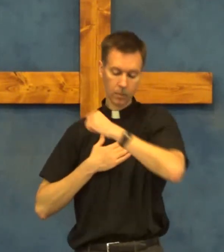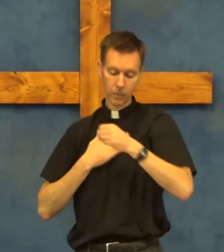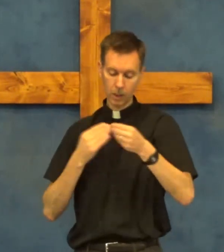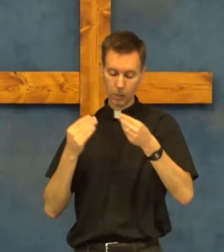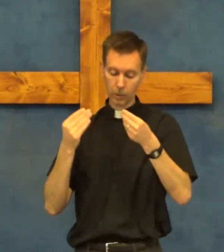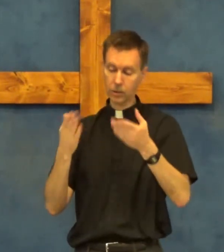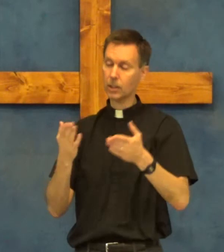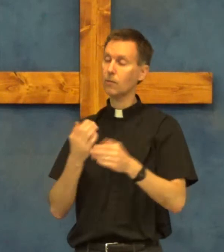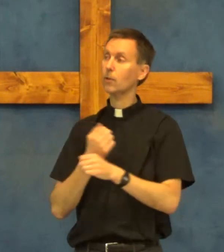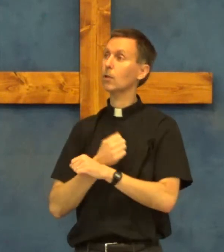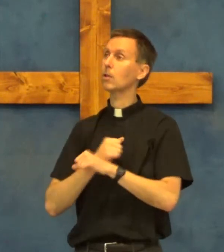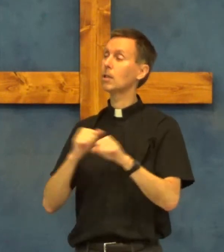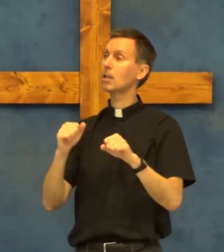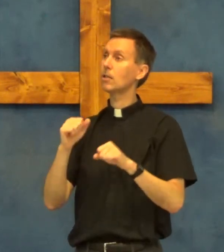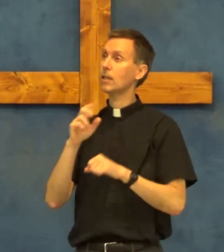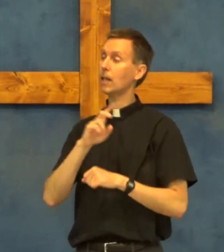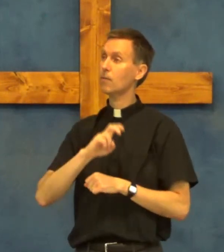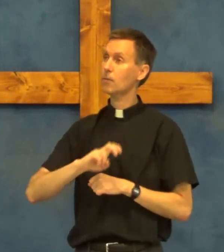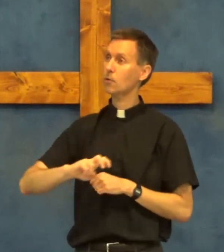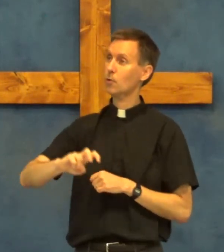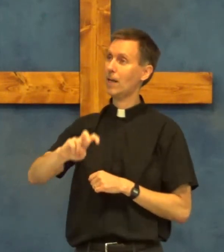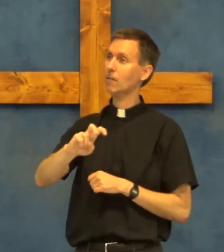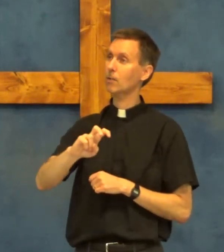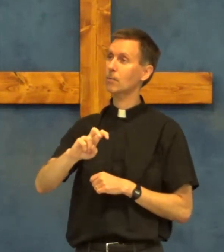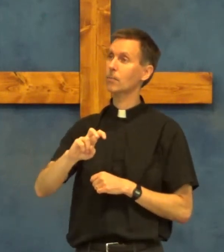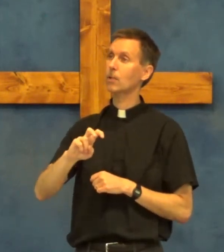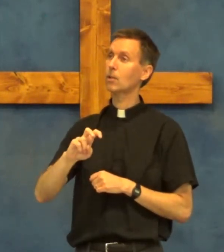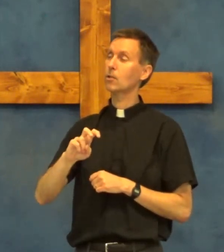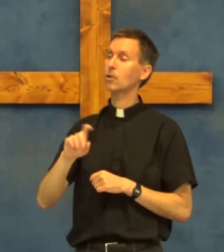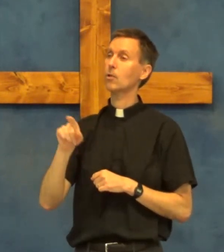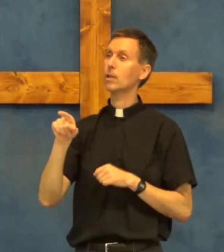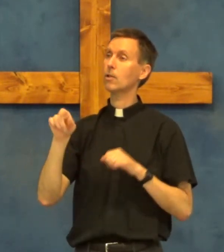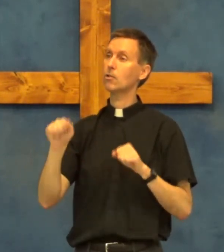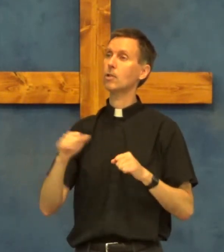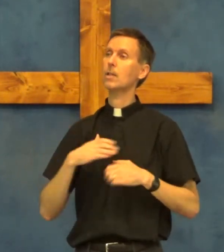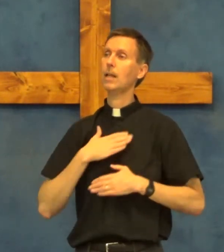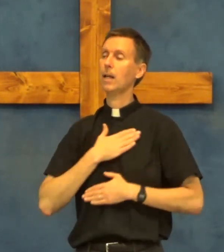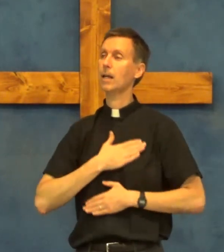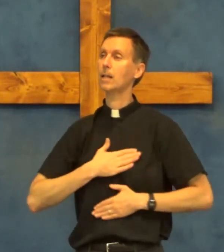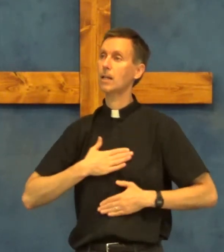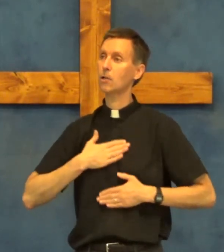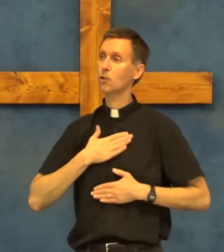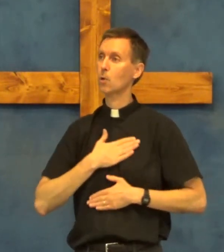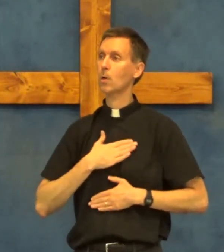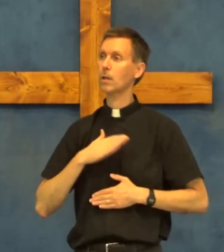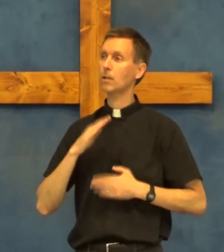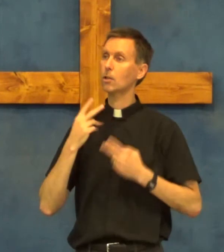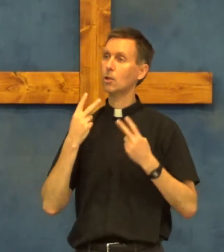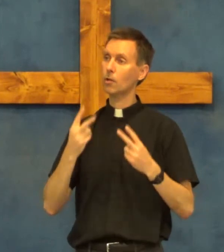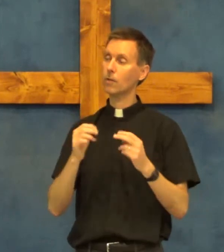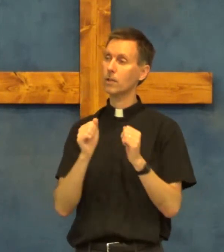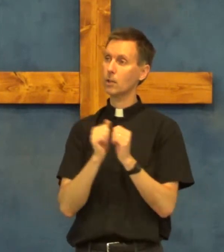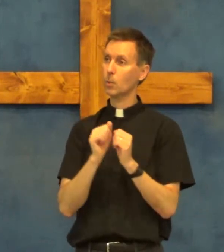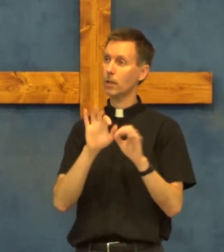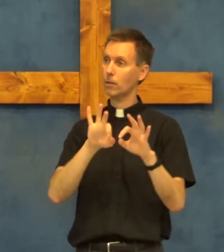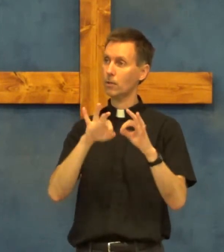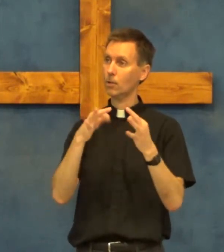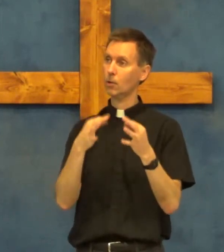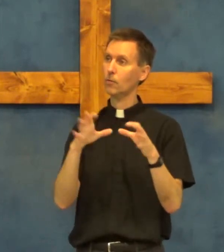please give her safe travel so that she can enjoy her visit with her